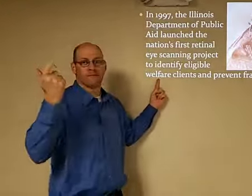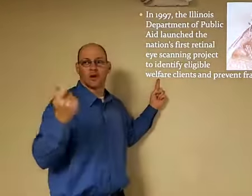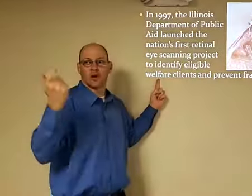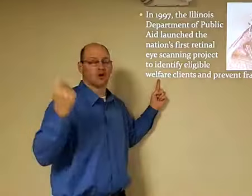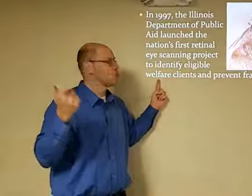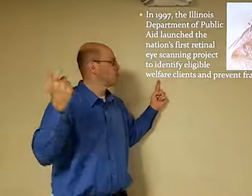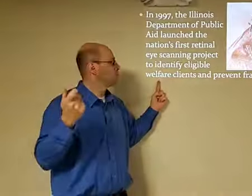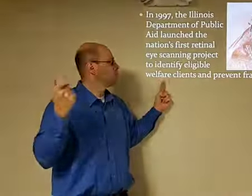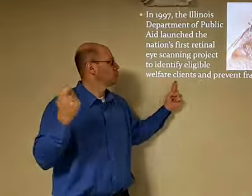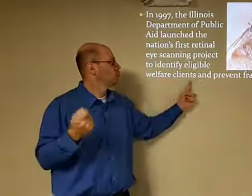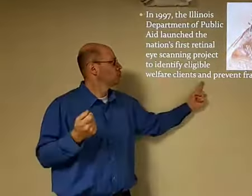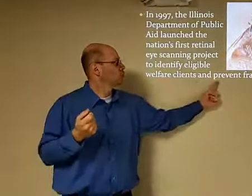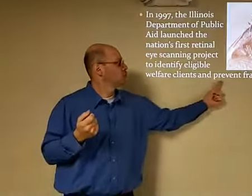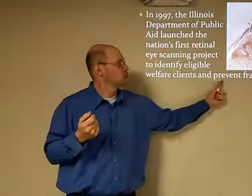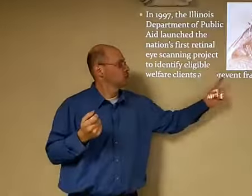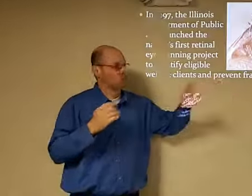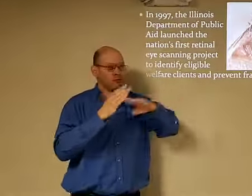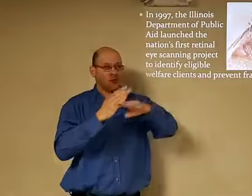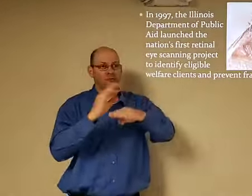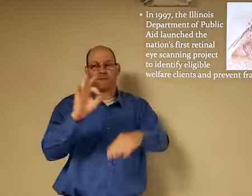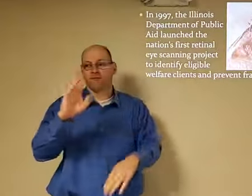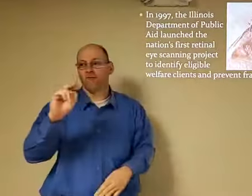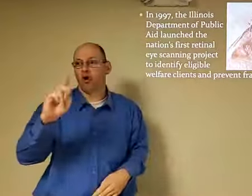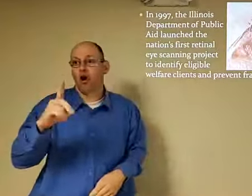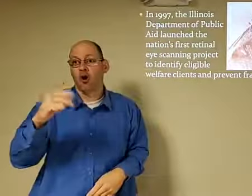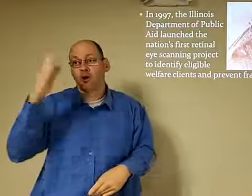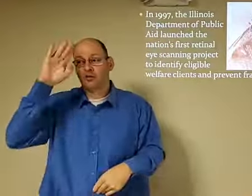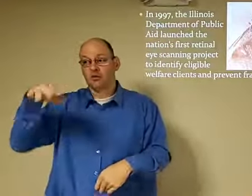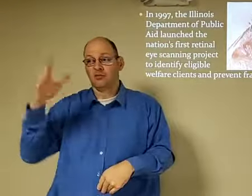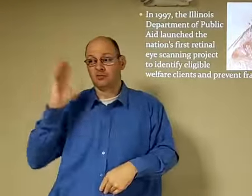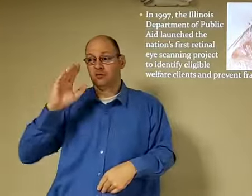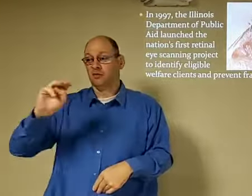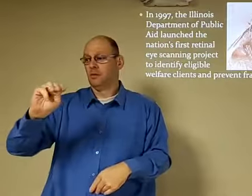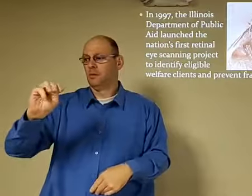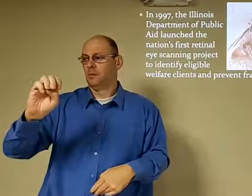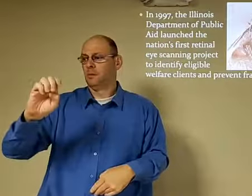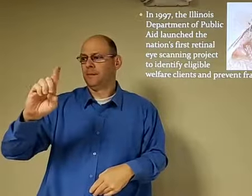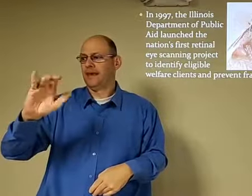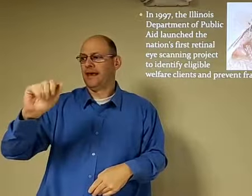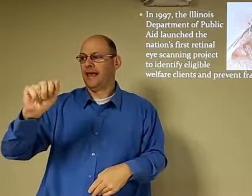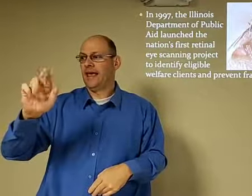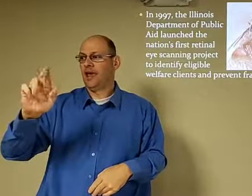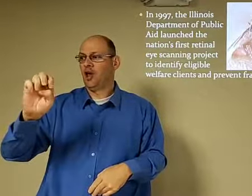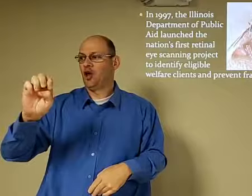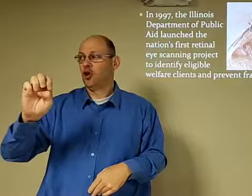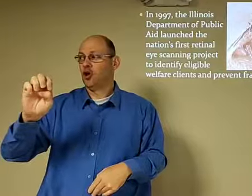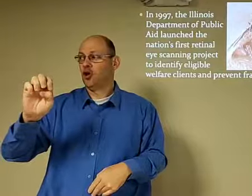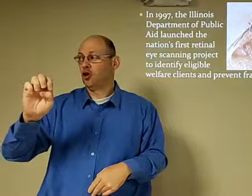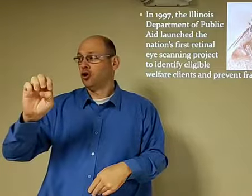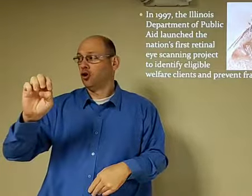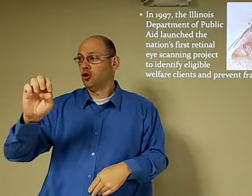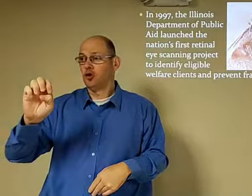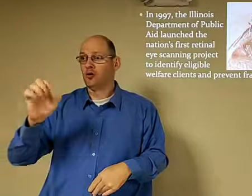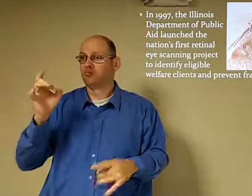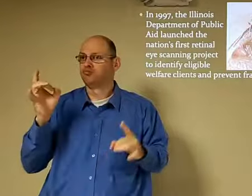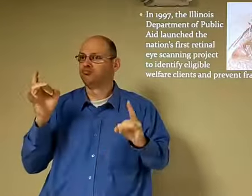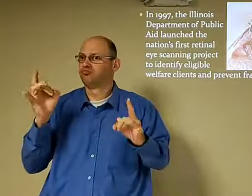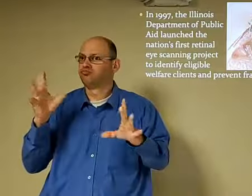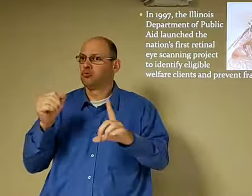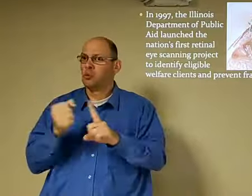you this person's already, you know, filled this out and there's no need to complete this today. You